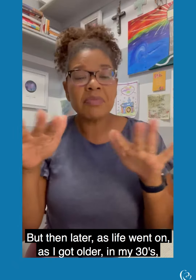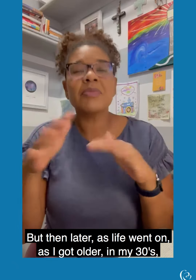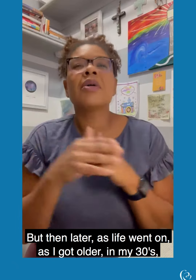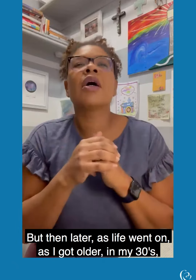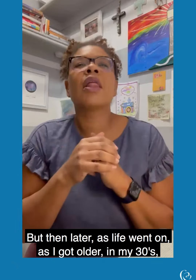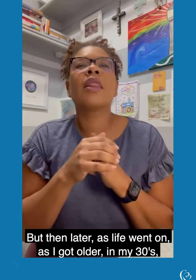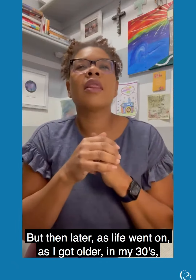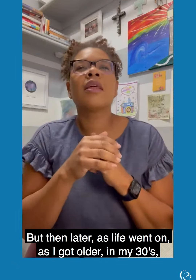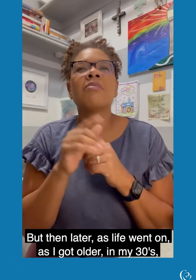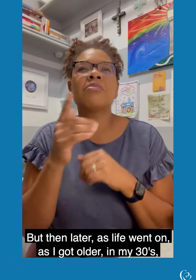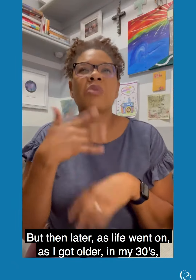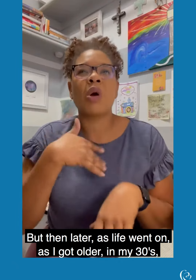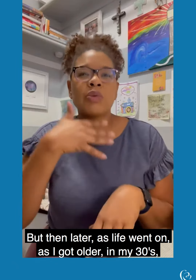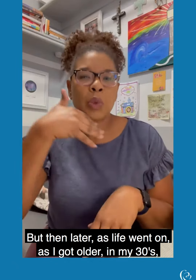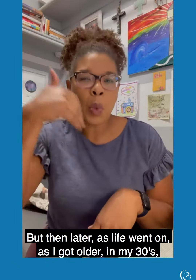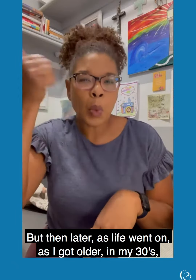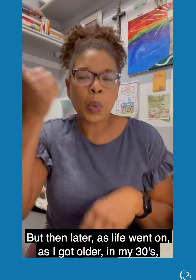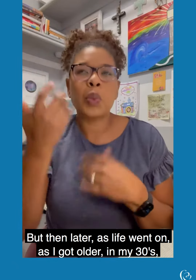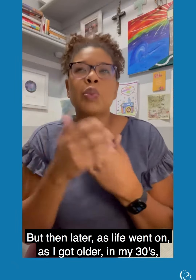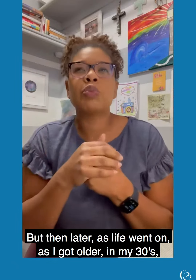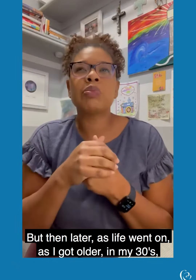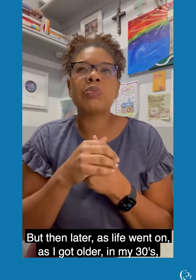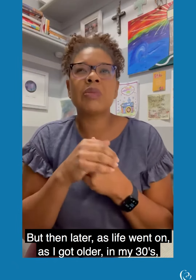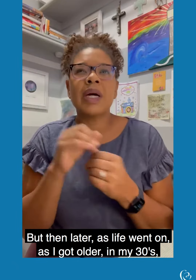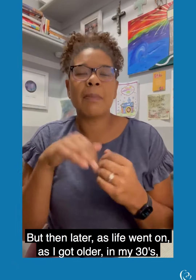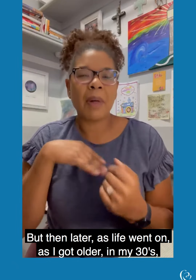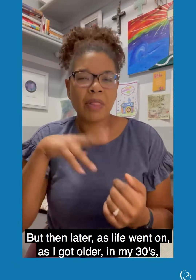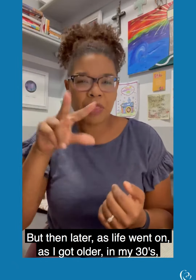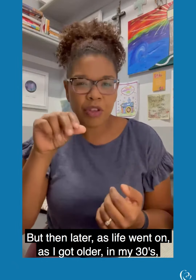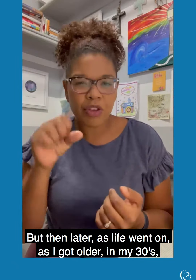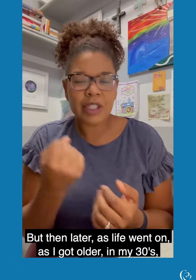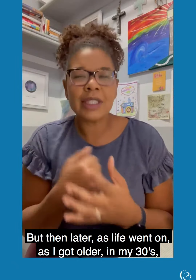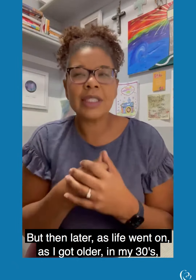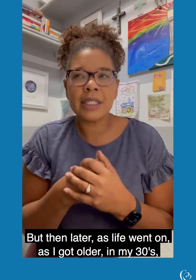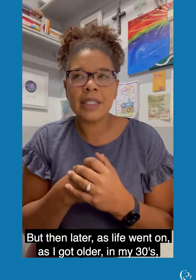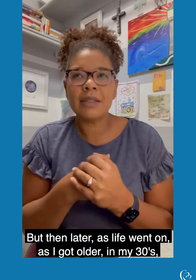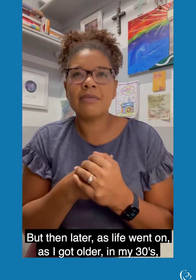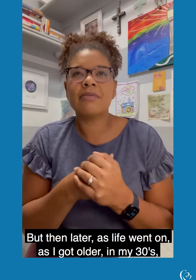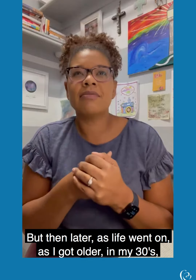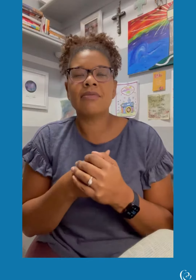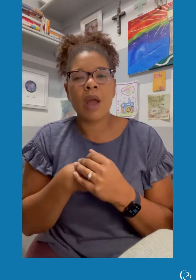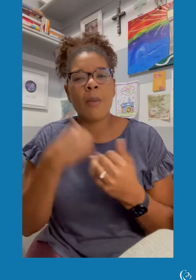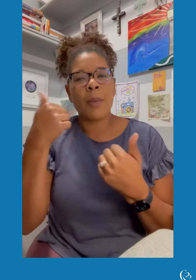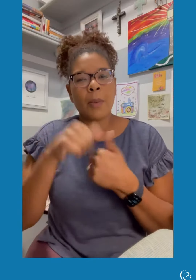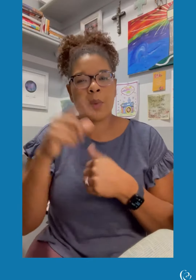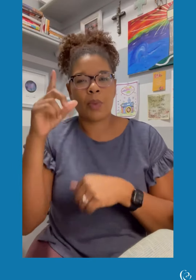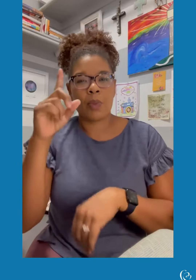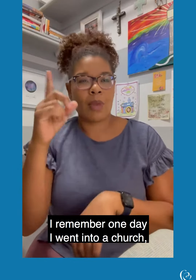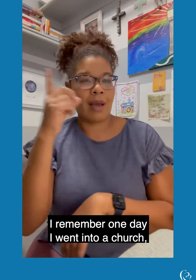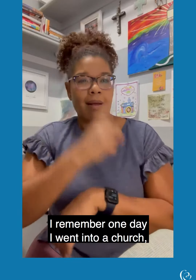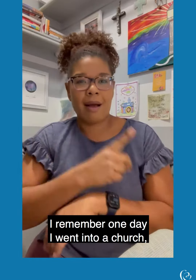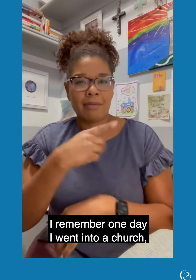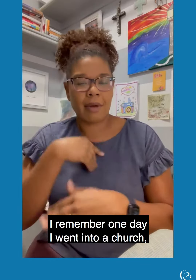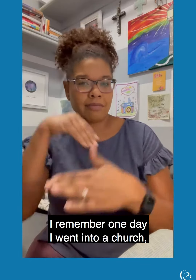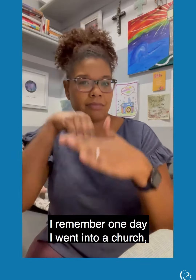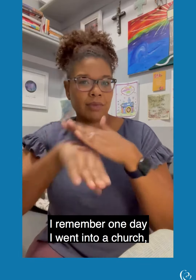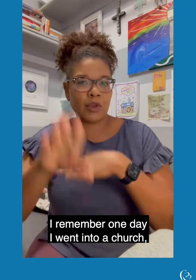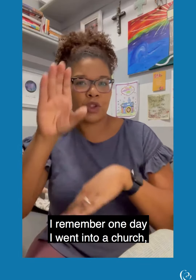life went on, as I got older, in my 30s, I remember one day